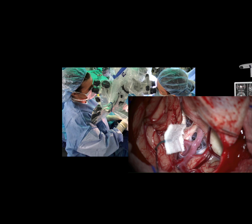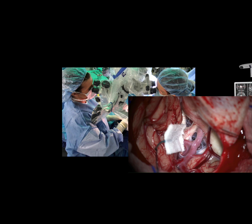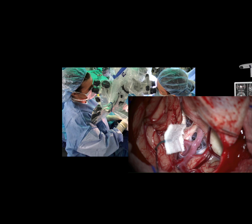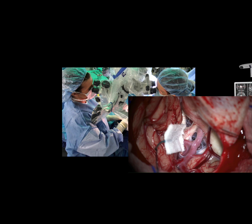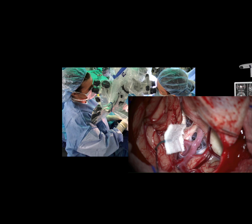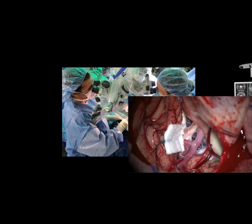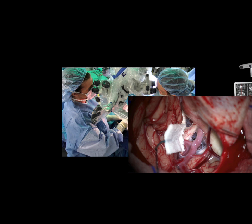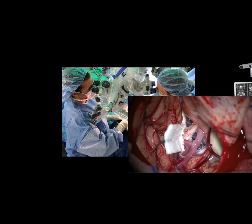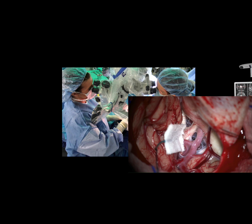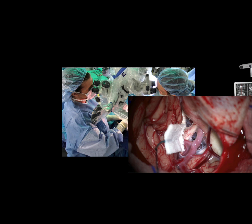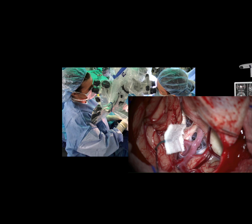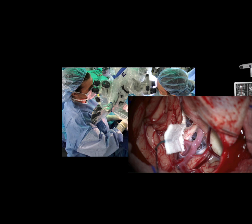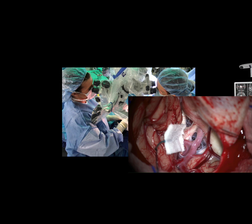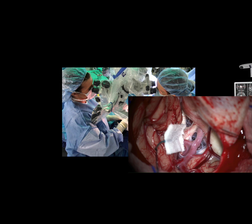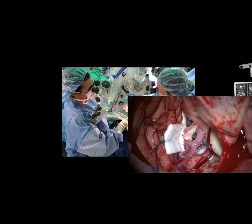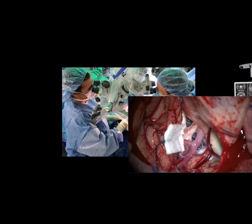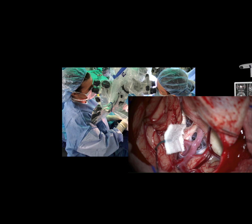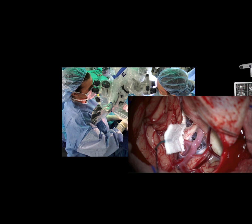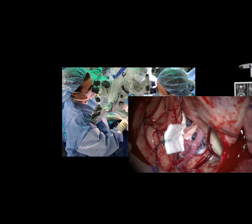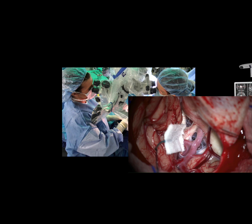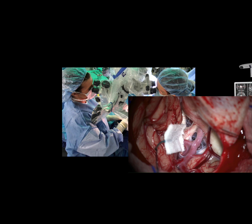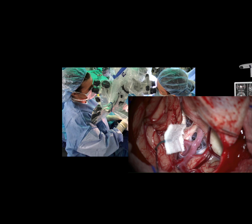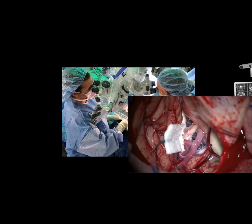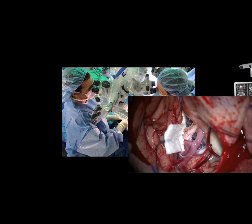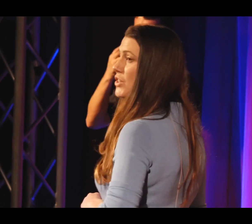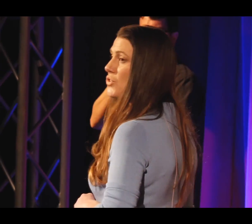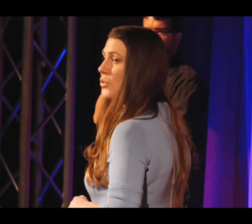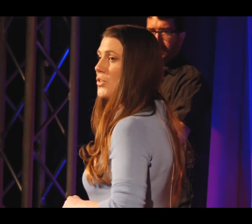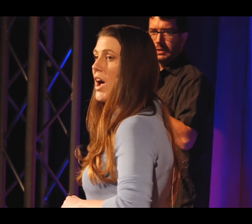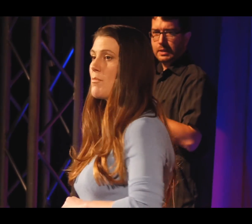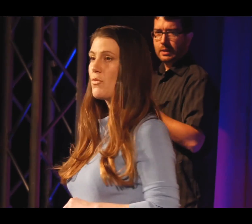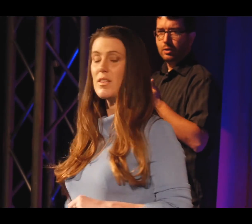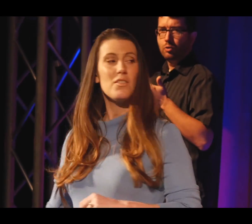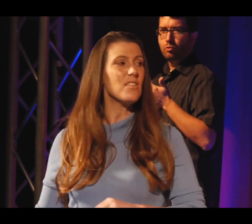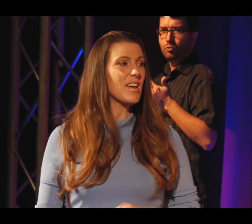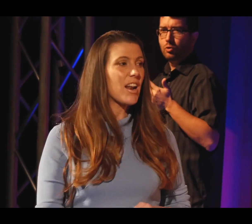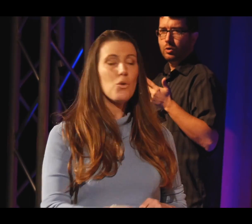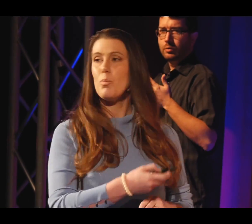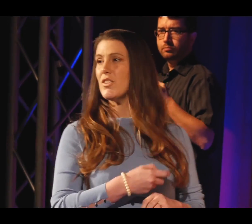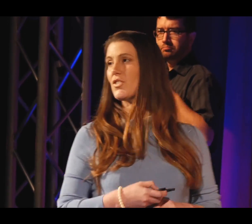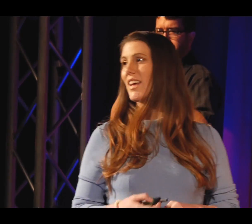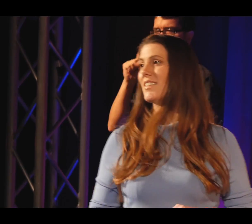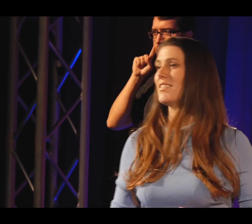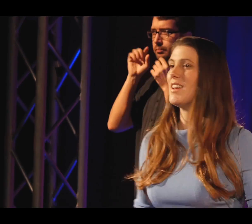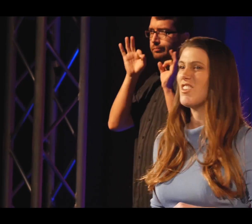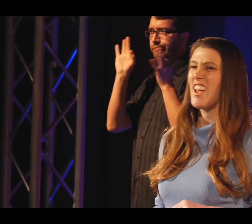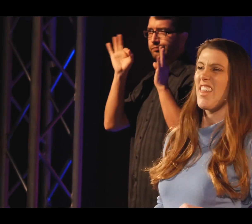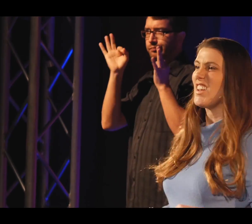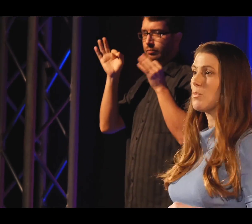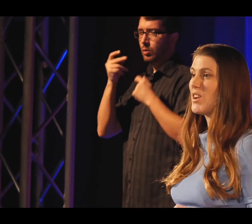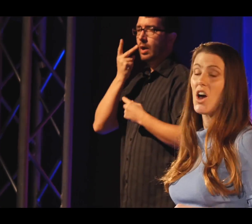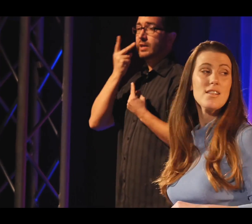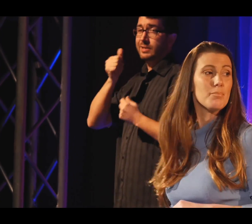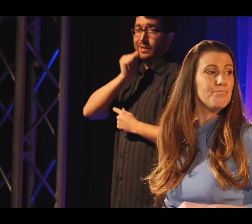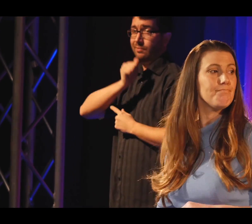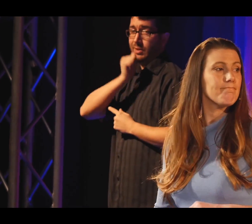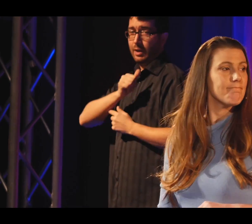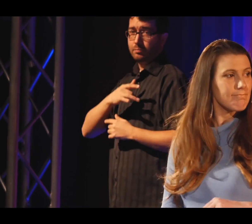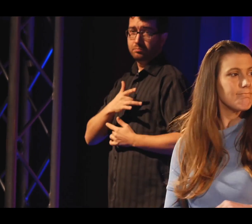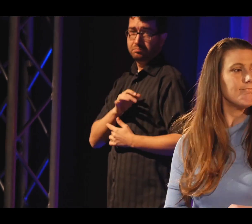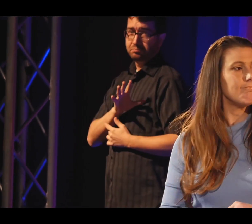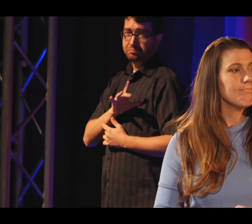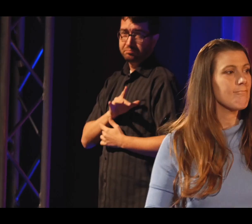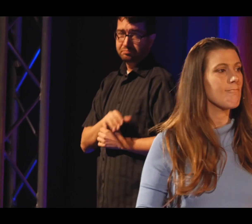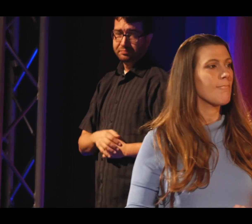nerve and the optic chiasm, which help you see, and the third nerve, which actually controls your eye movement. So these are the kind of cool pictures I get to see every day. I think it's pretty awesome.